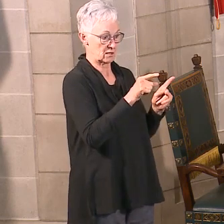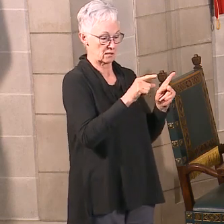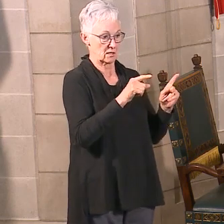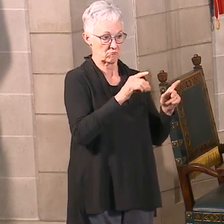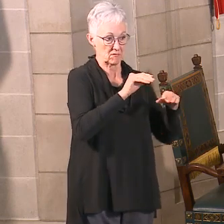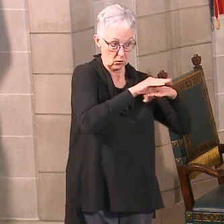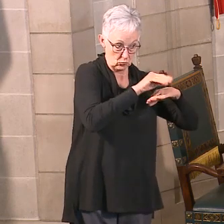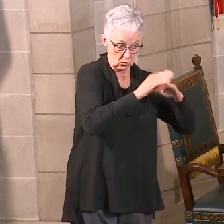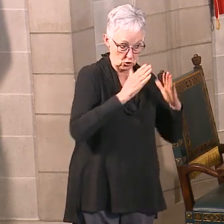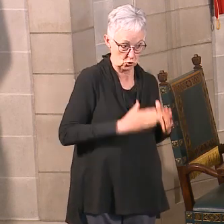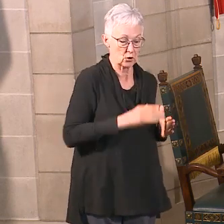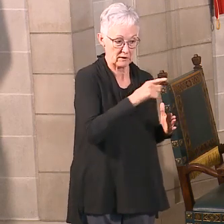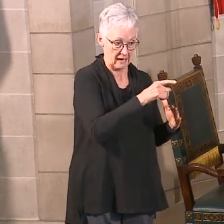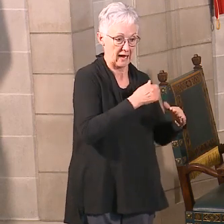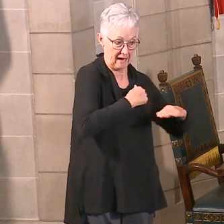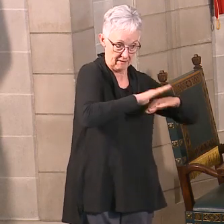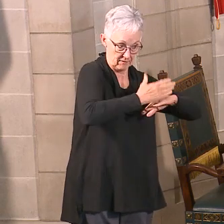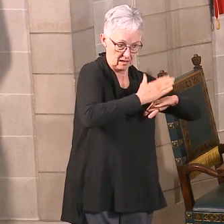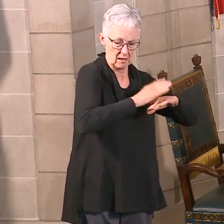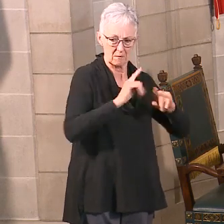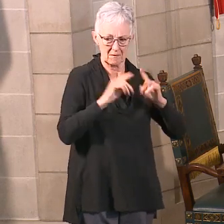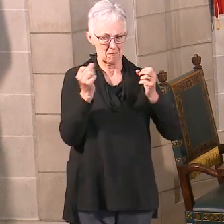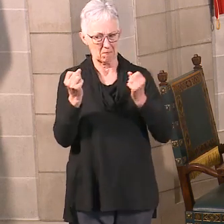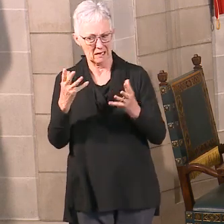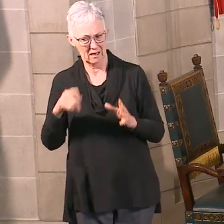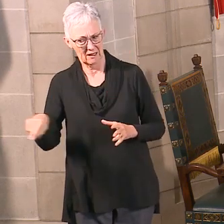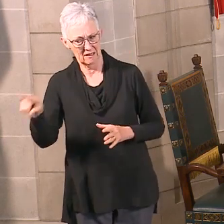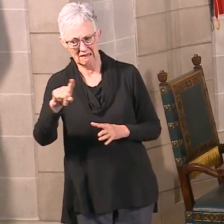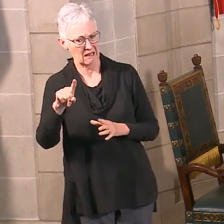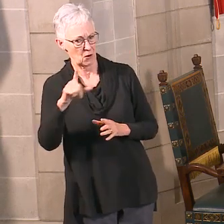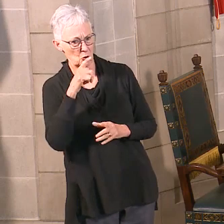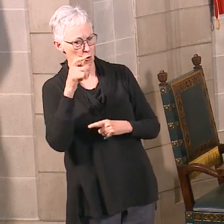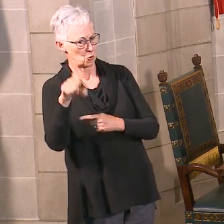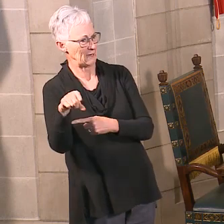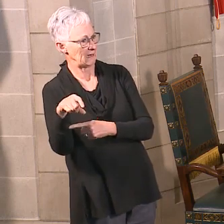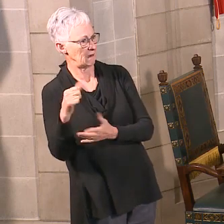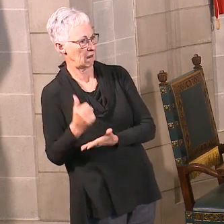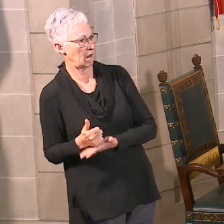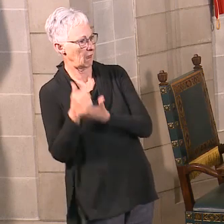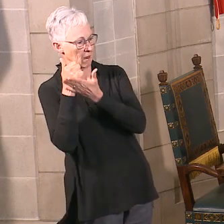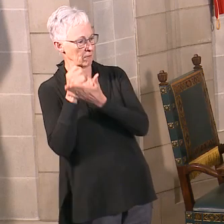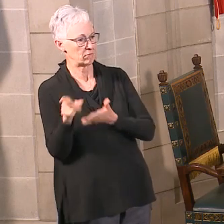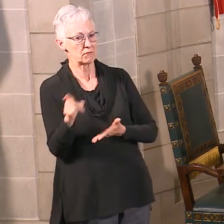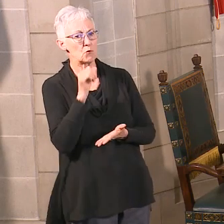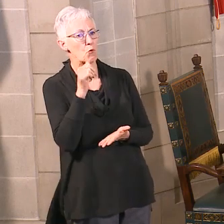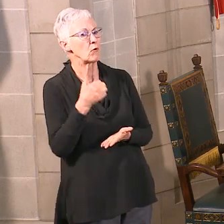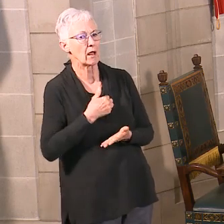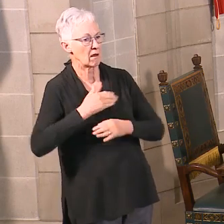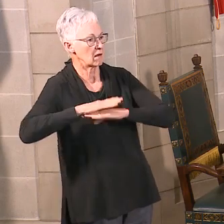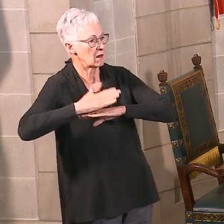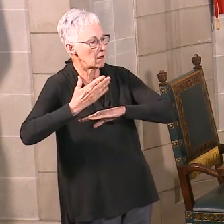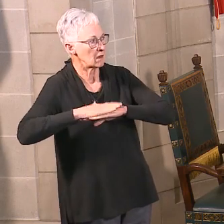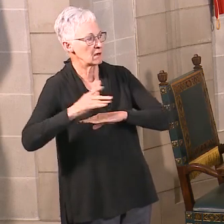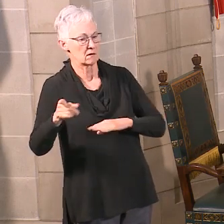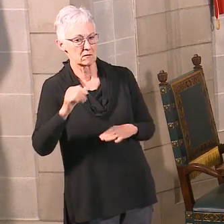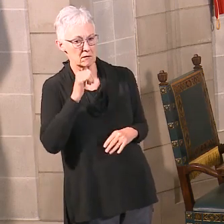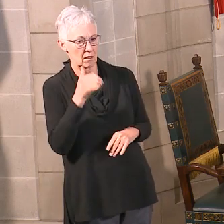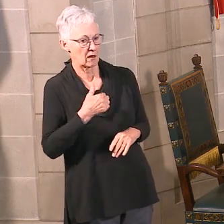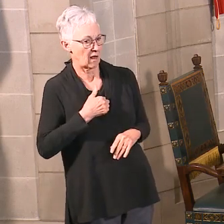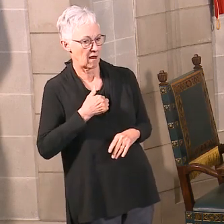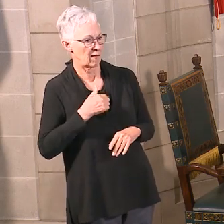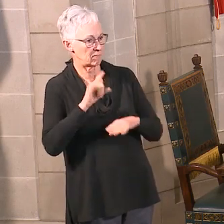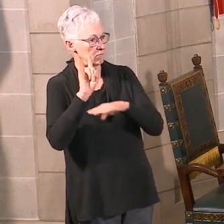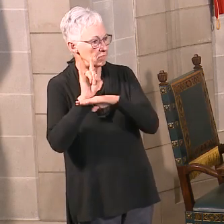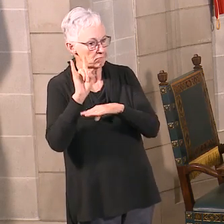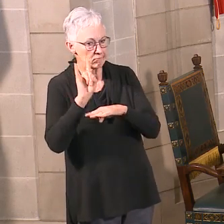technology. Many do not have the smartphones or the computers or access to Wi-Fi. So that makes it challenging for them to